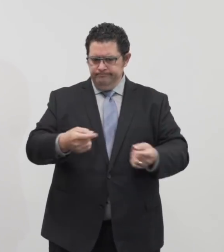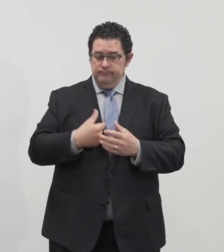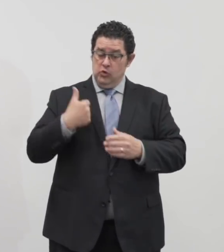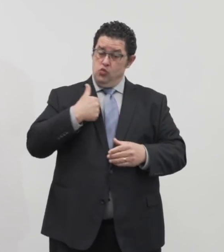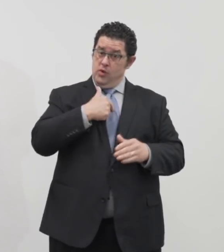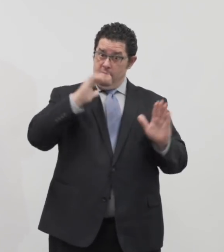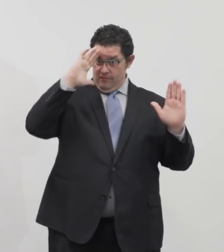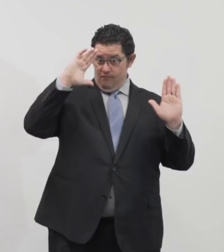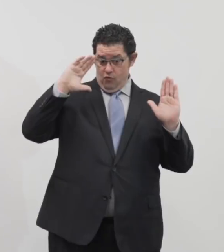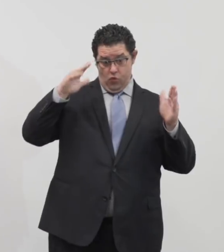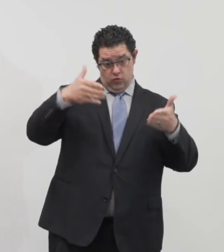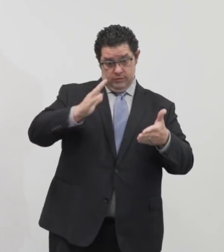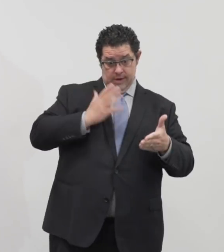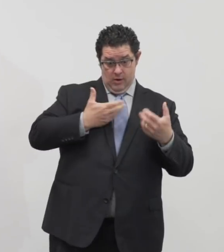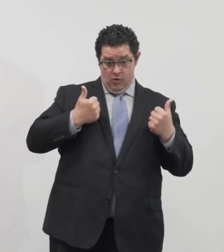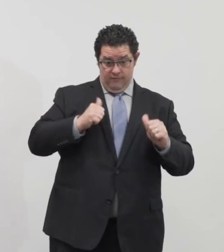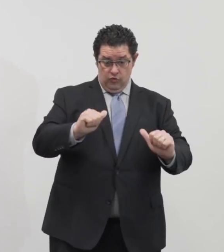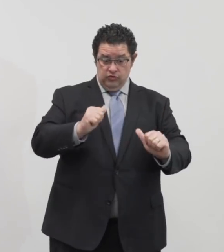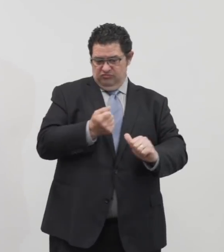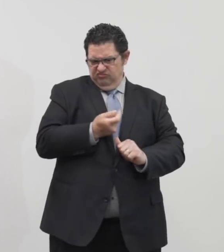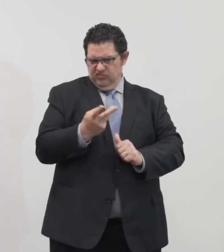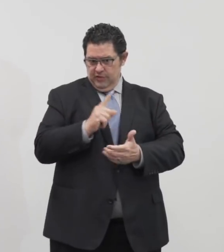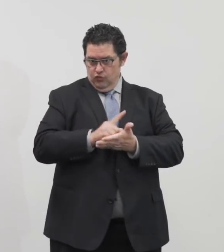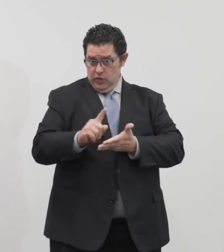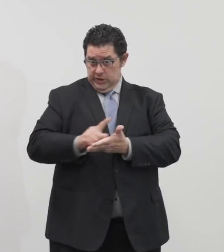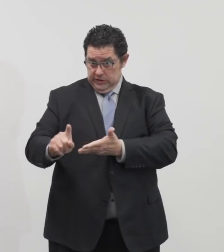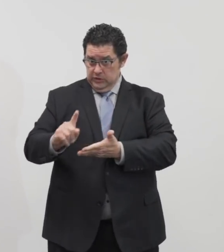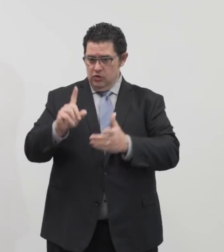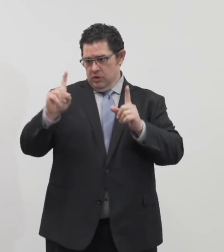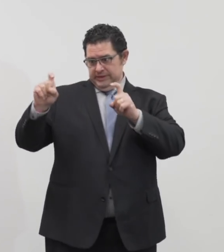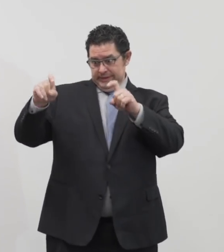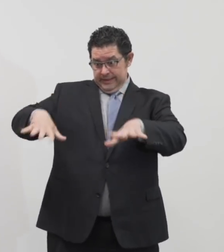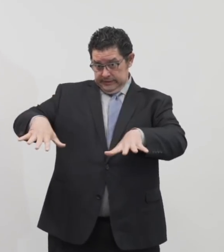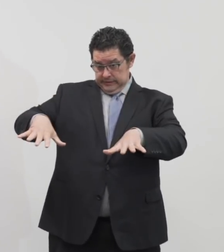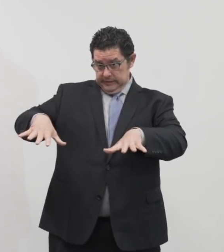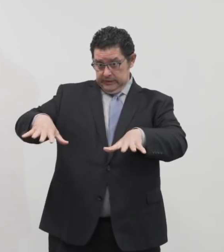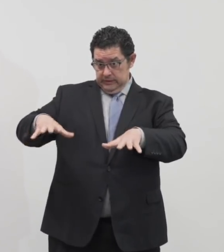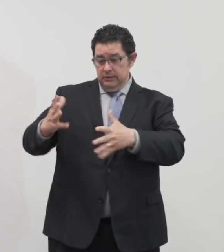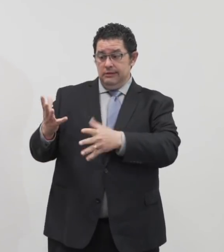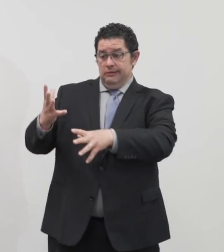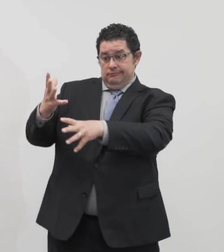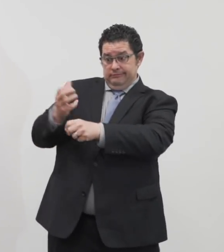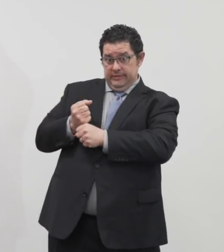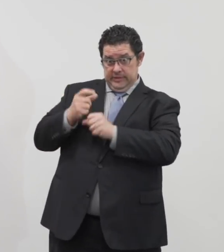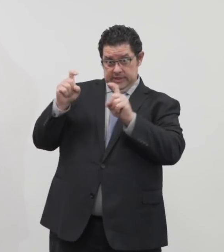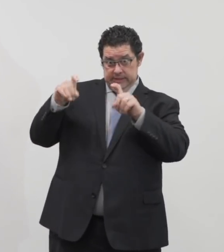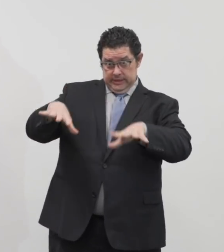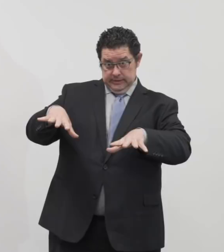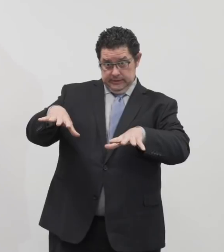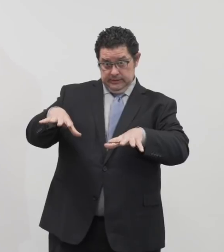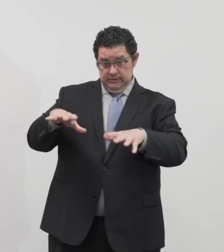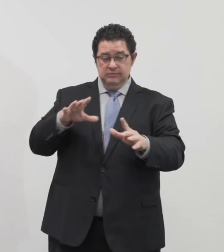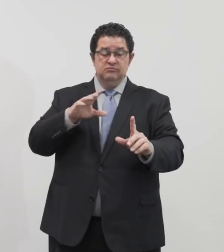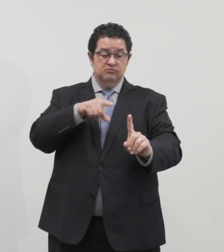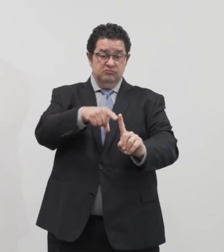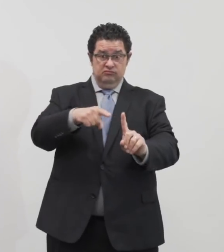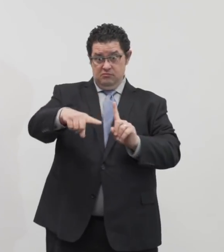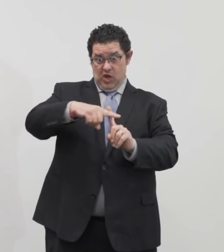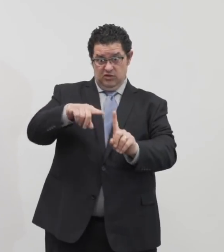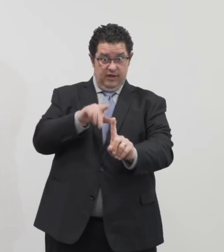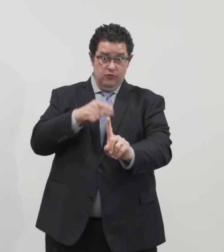efforts on the past few weeks on testing, acquiring testing materials, contact tracing,